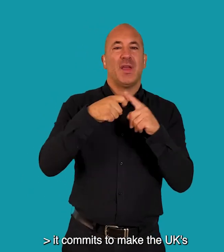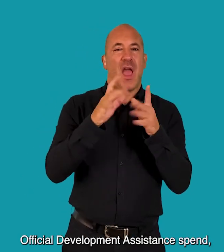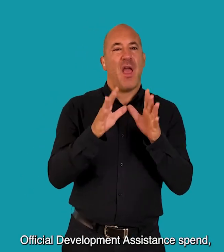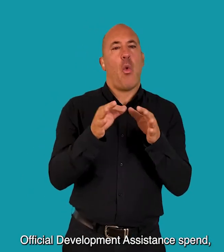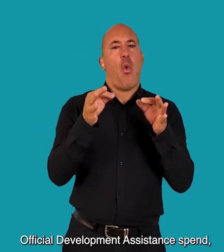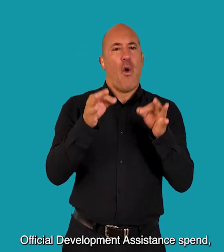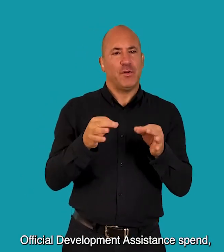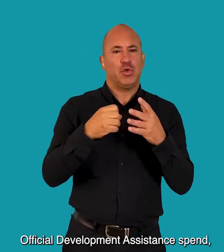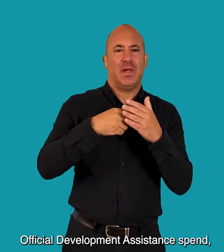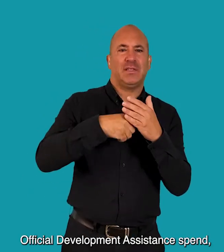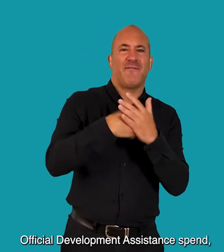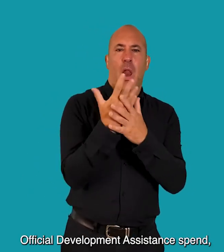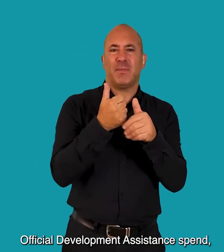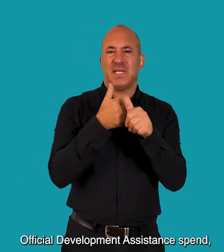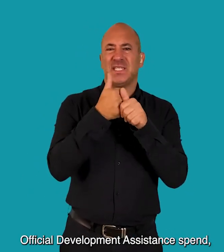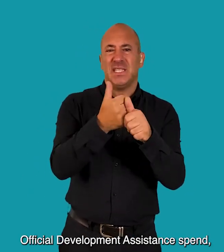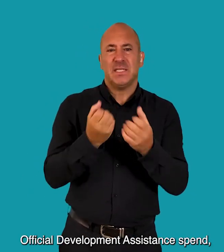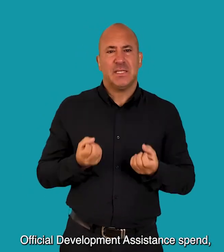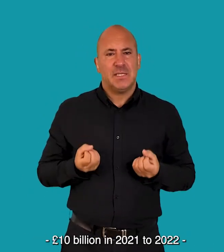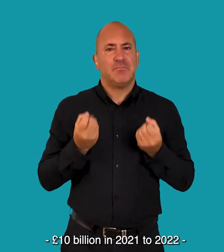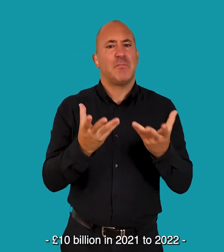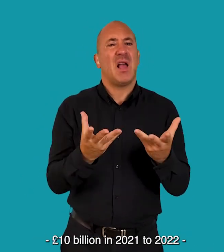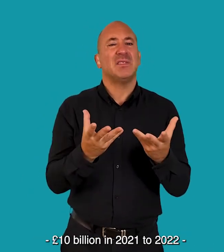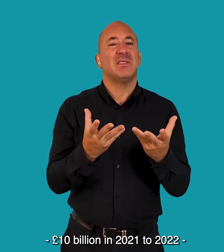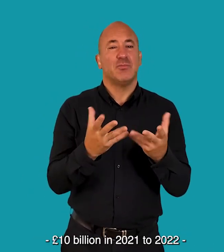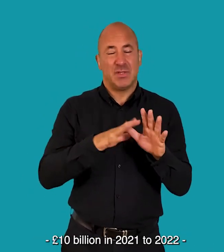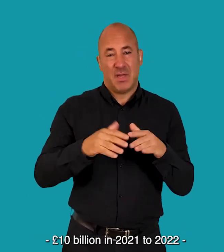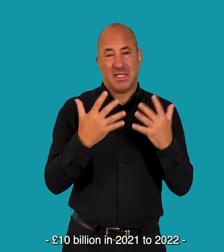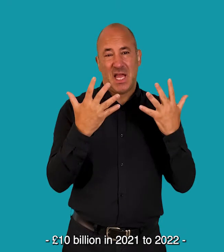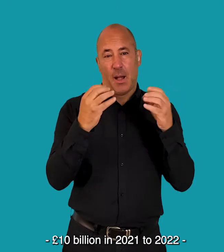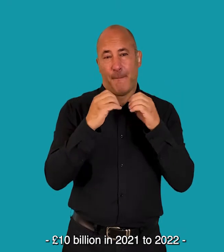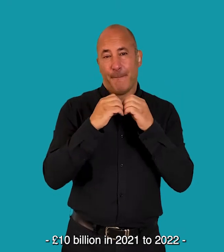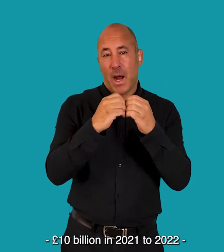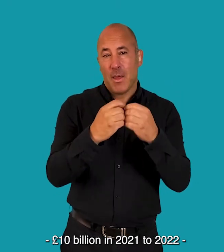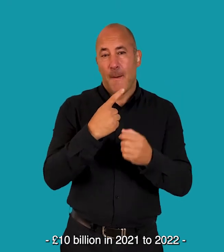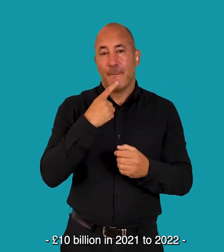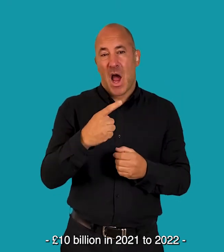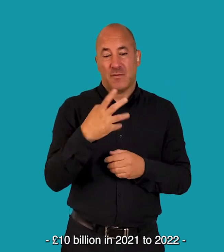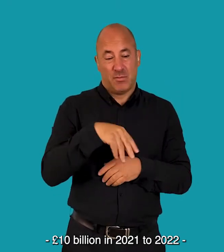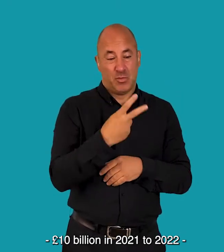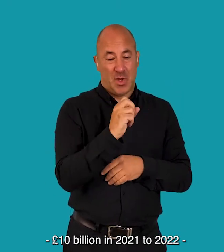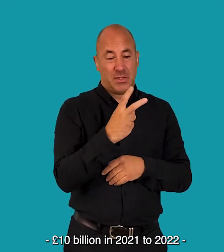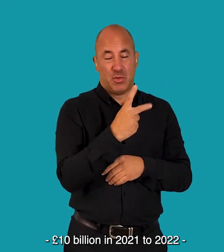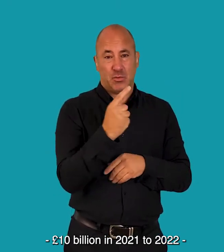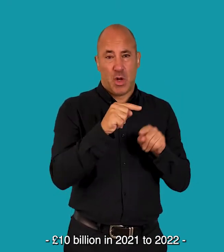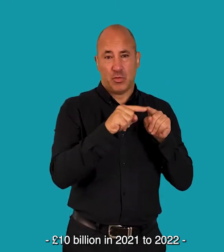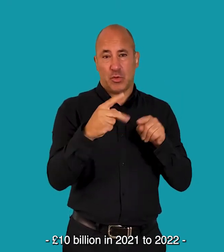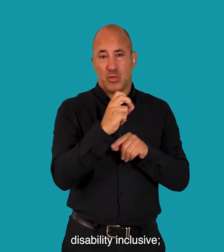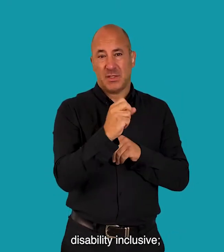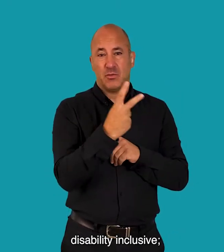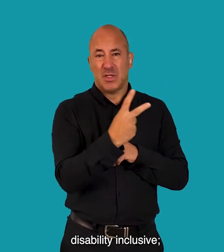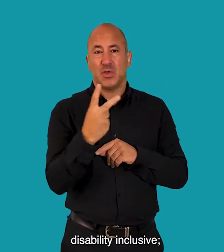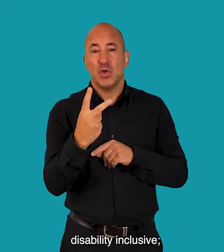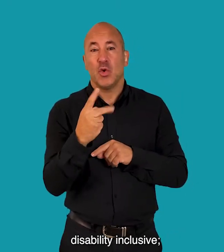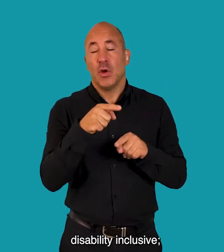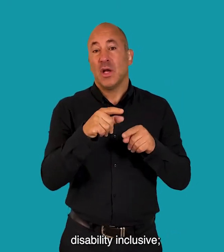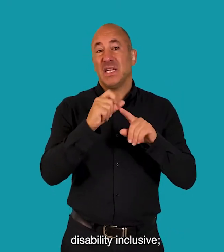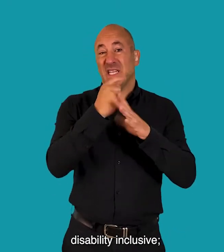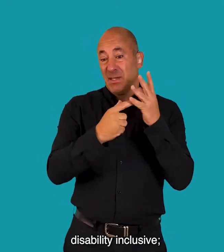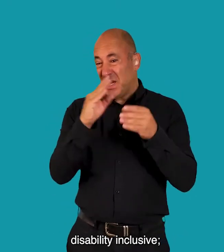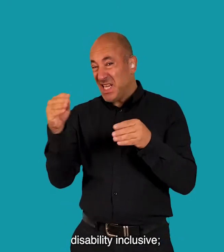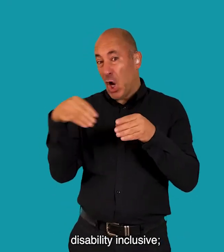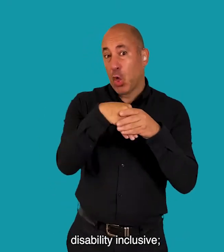UK's official development assistance spend, £10 billion in 2021-22, disability